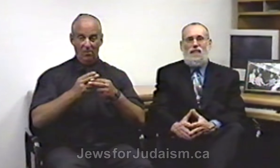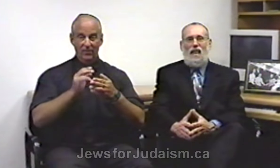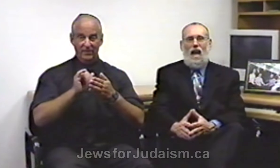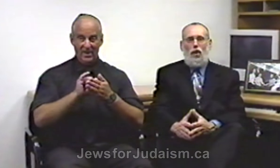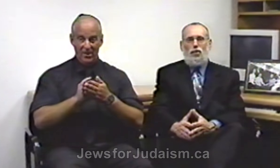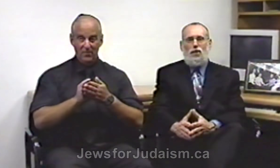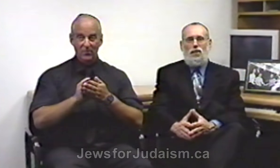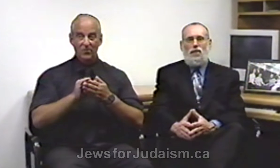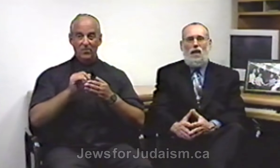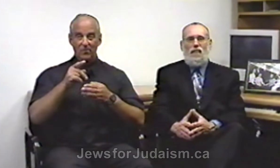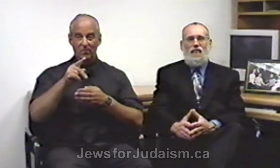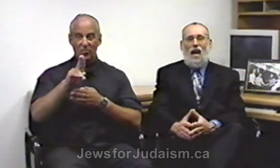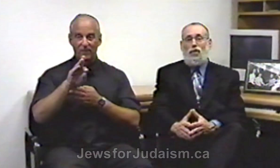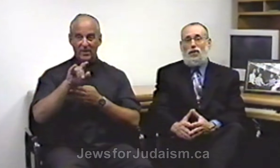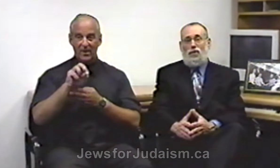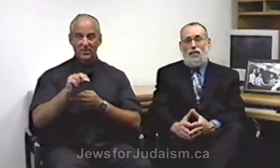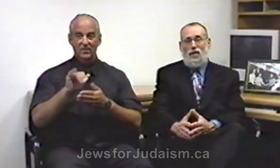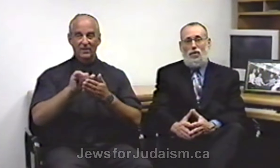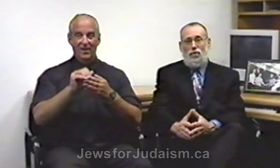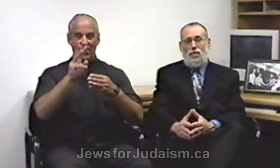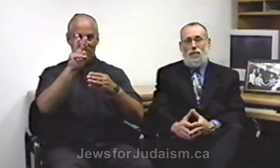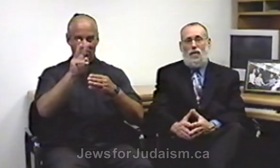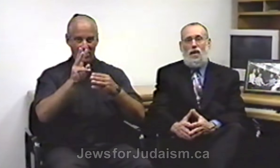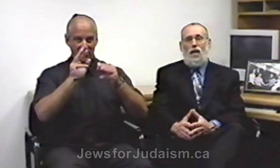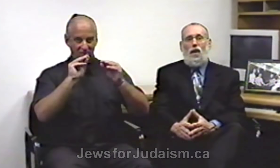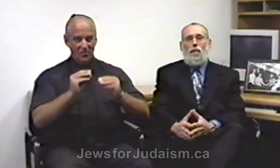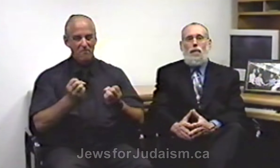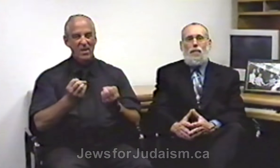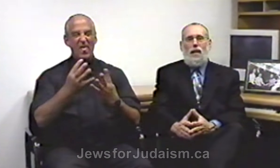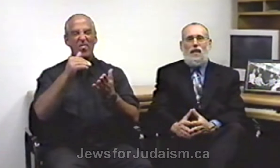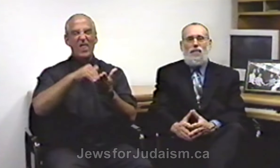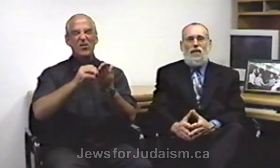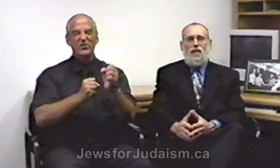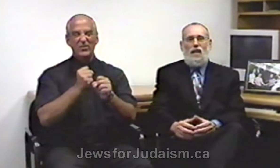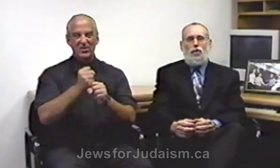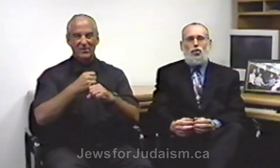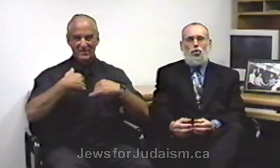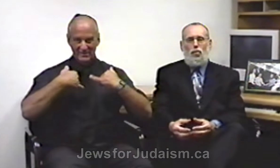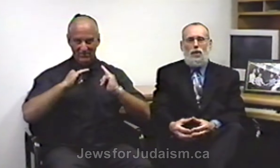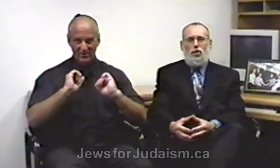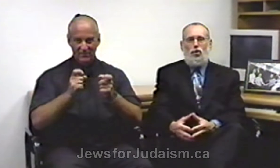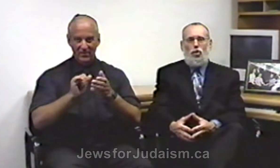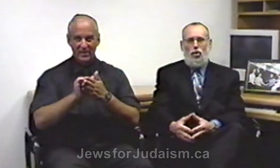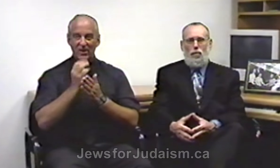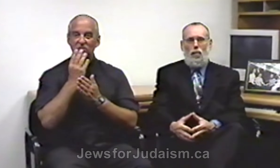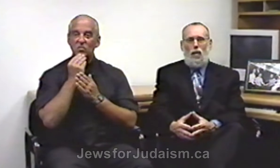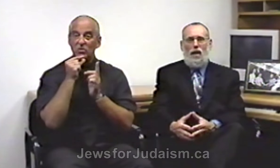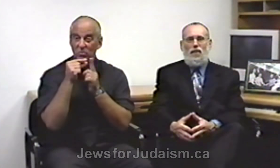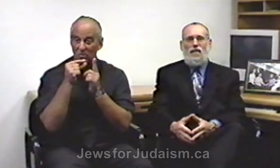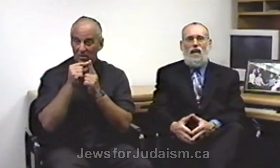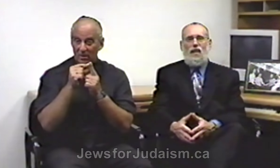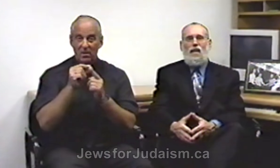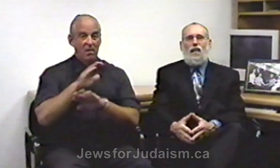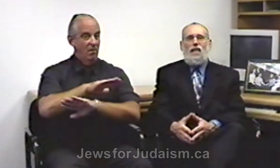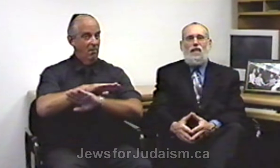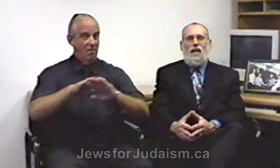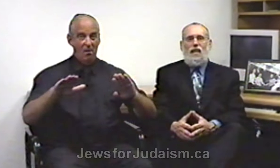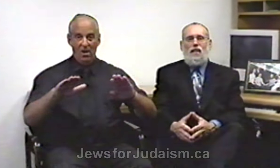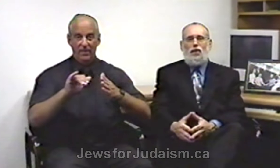thousands and thousands of years. But by giving it that Jewish term rather than the English